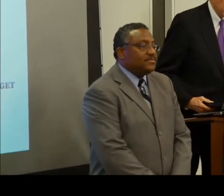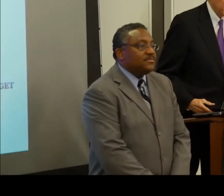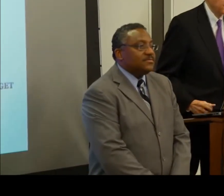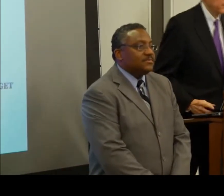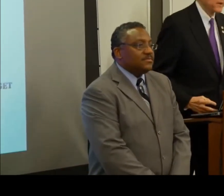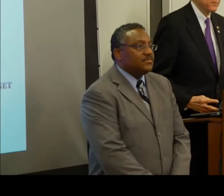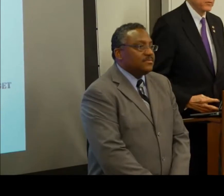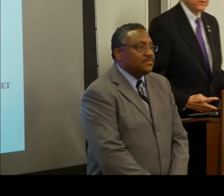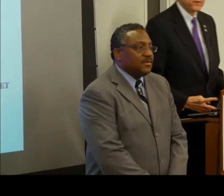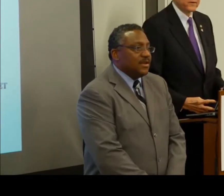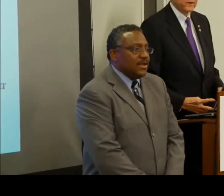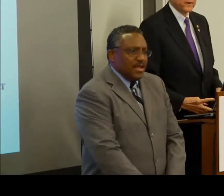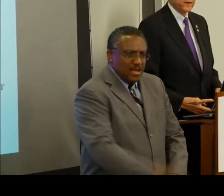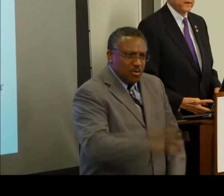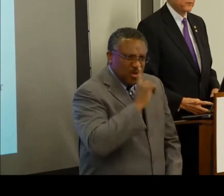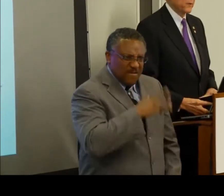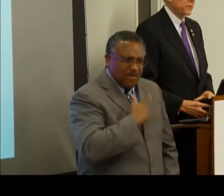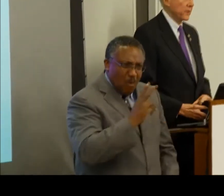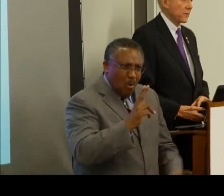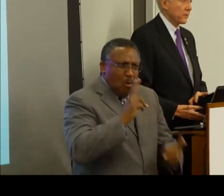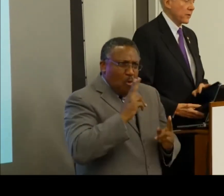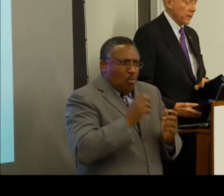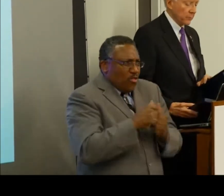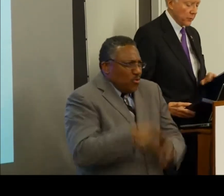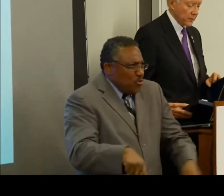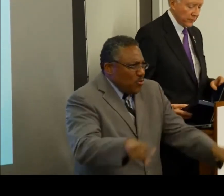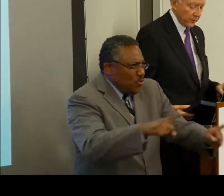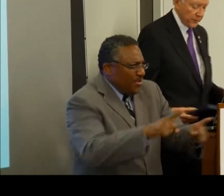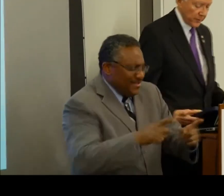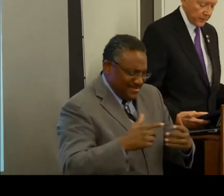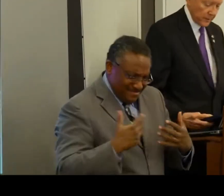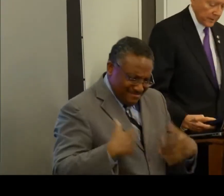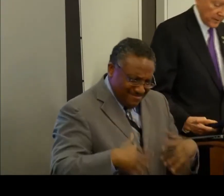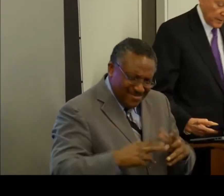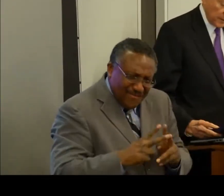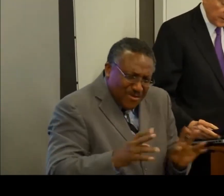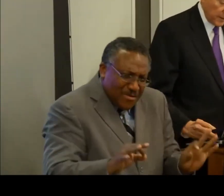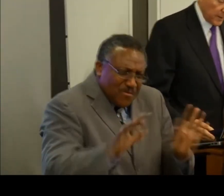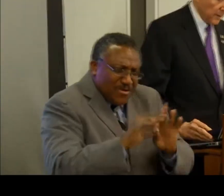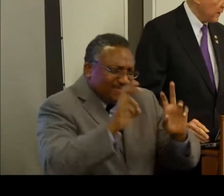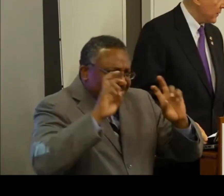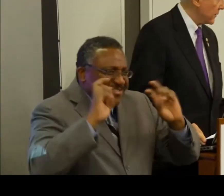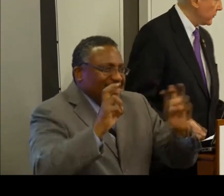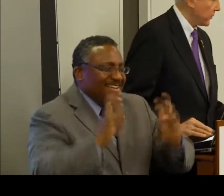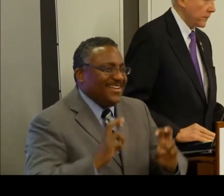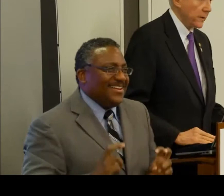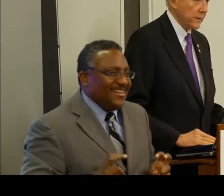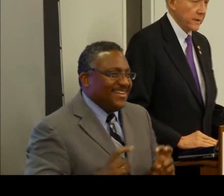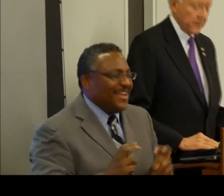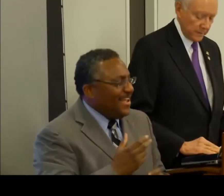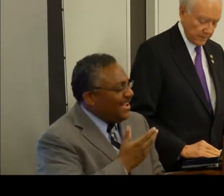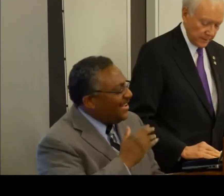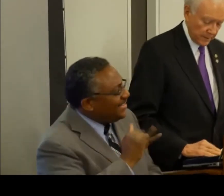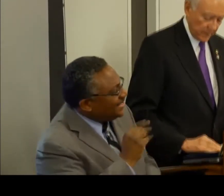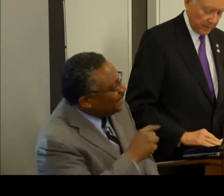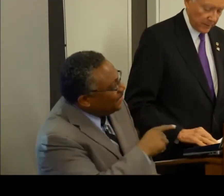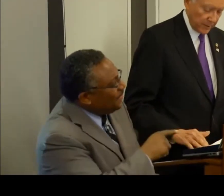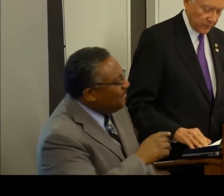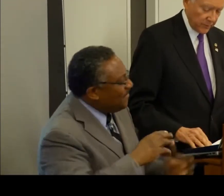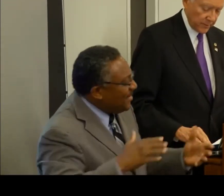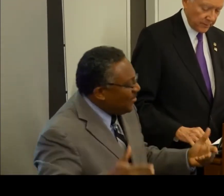Well, this is an honor for me to be with you here today, especially on this very important subject. And I thank Jim for that kind